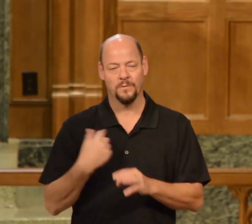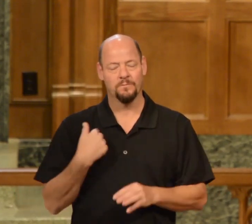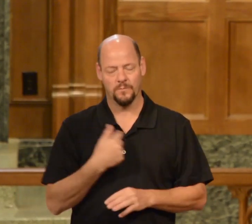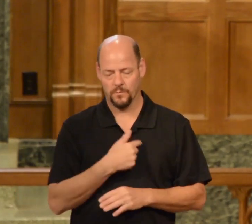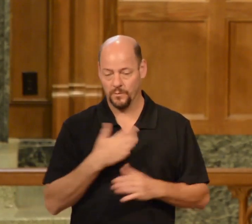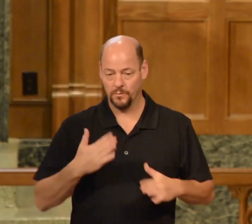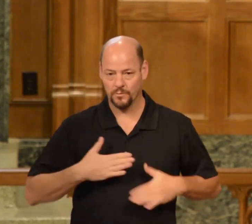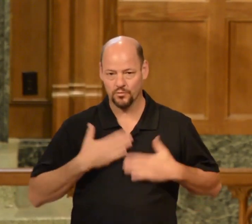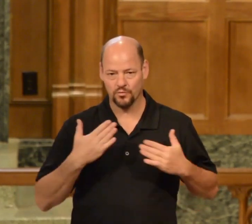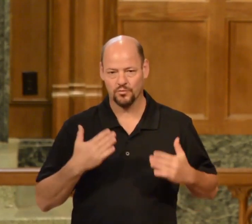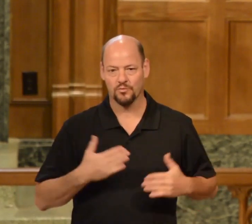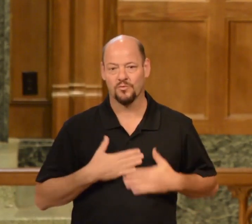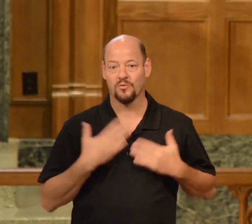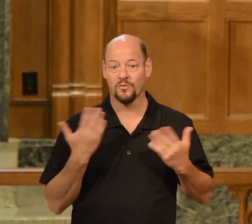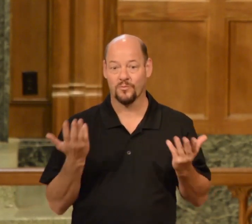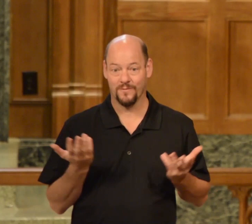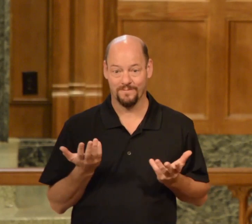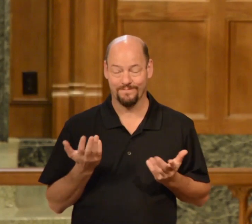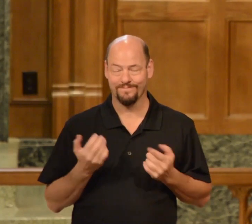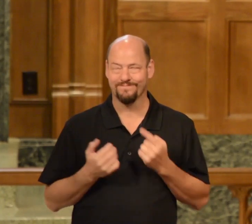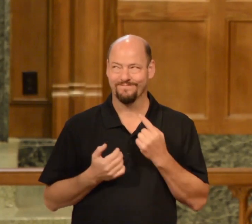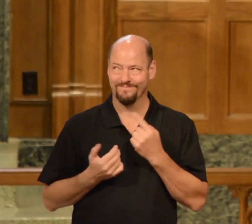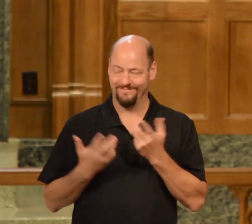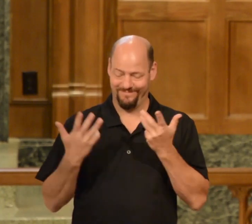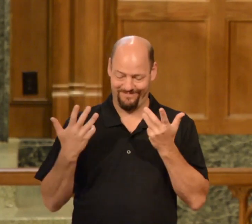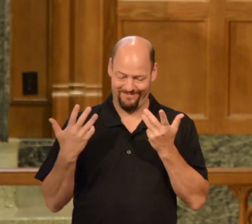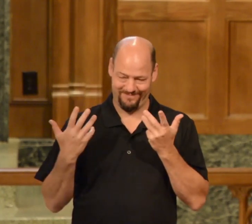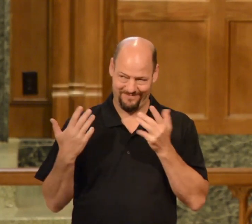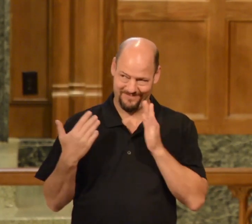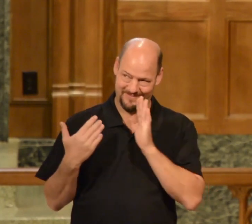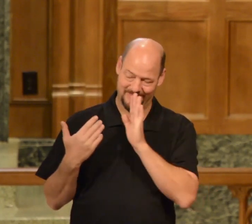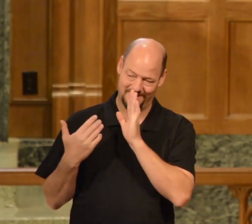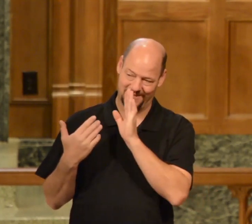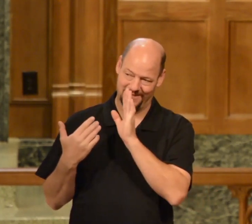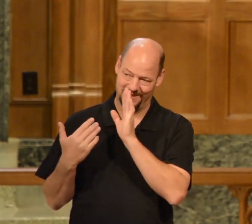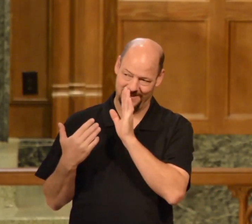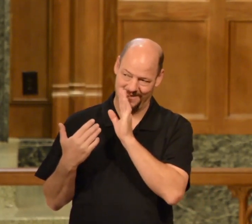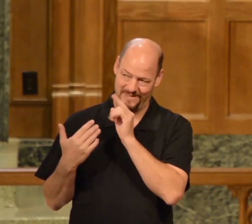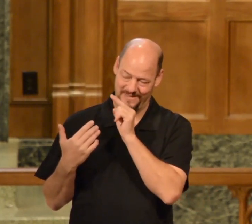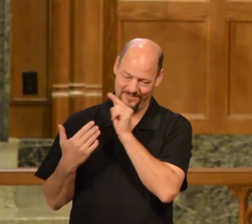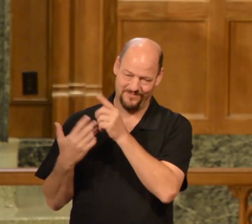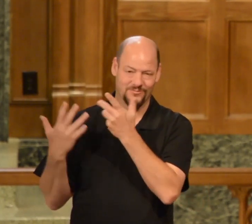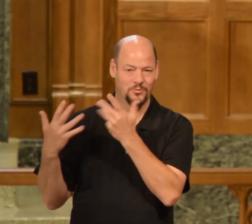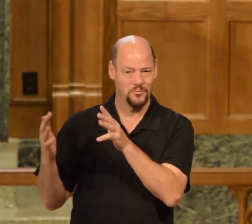rejoice that Jesus has had his name confessed to us